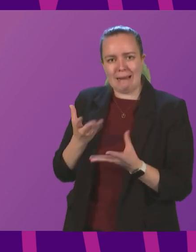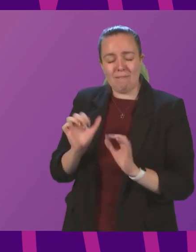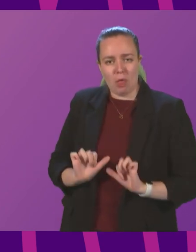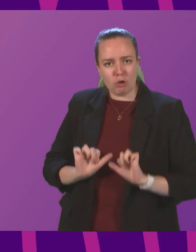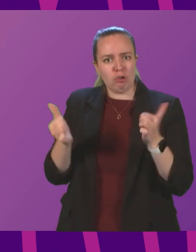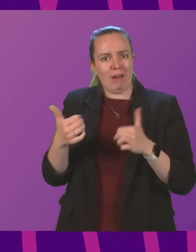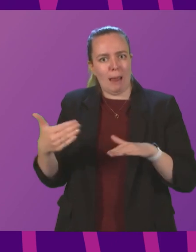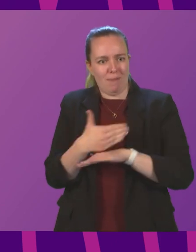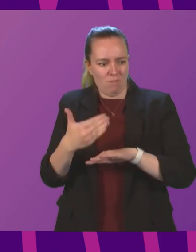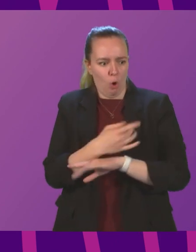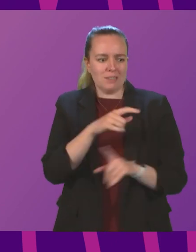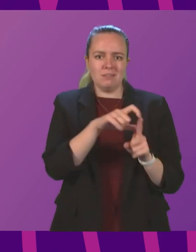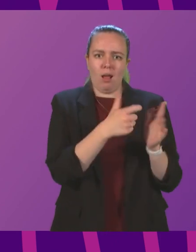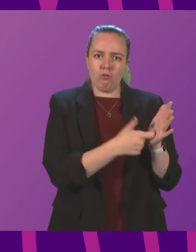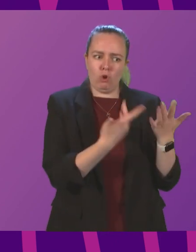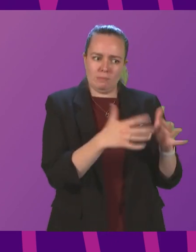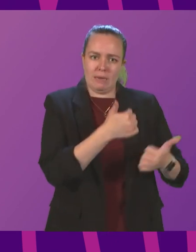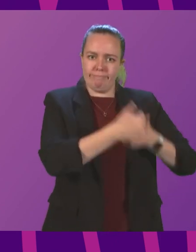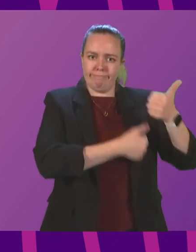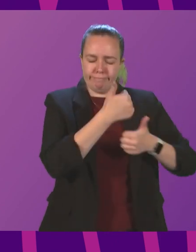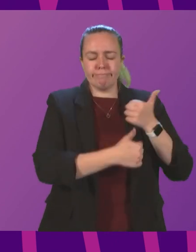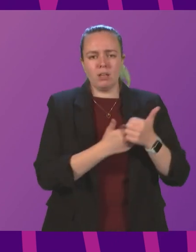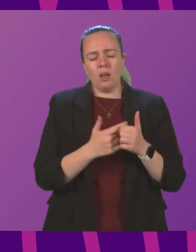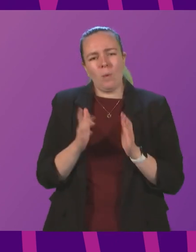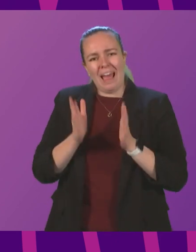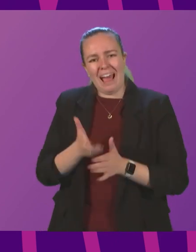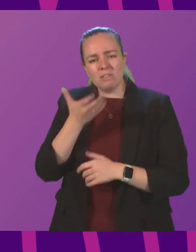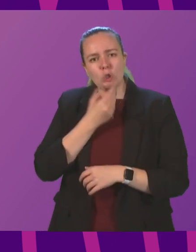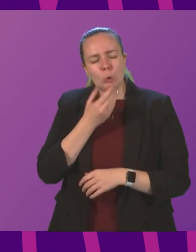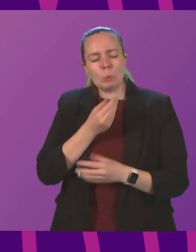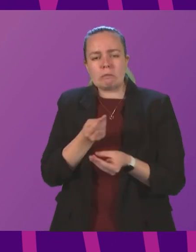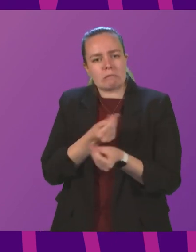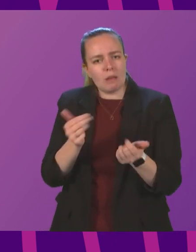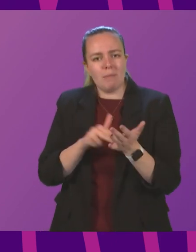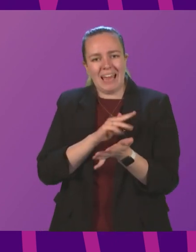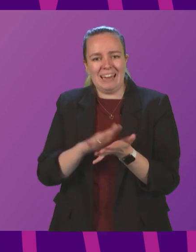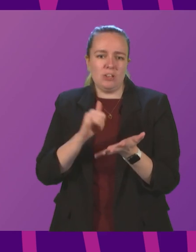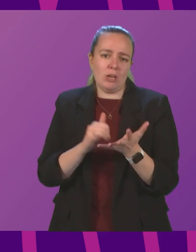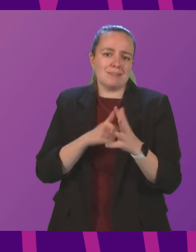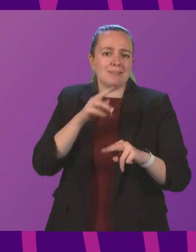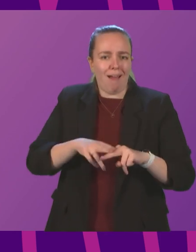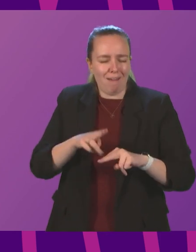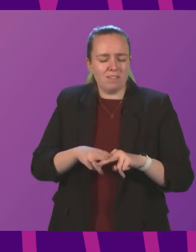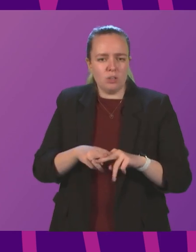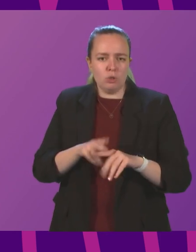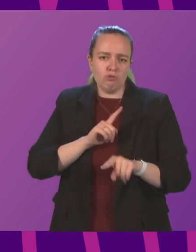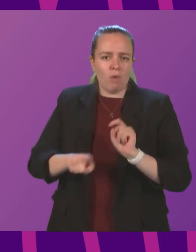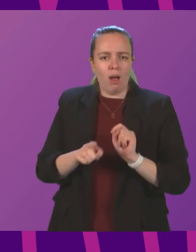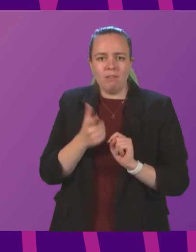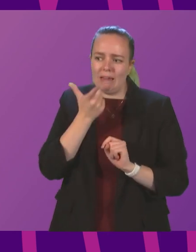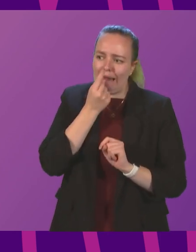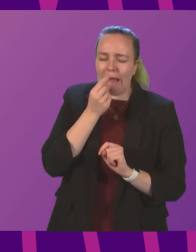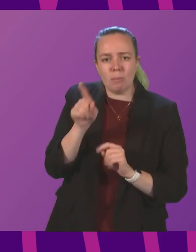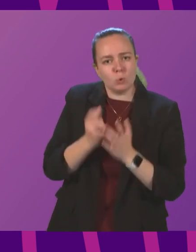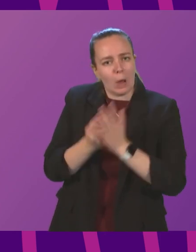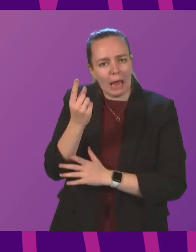performance that Mr Ross has complemented, we have to use some National Health Service staff to enable that to be the